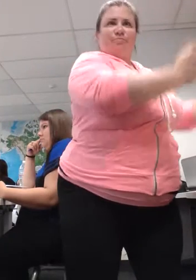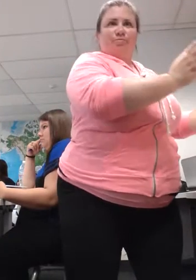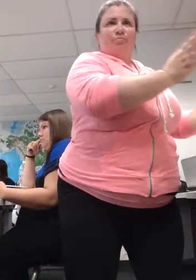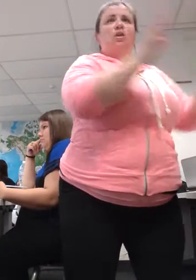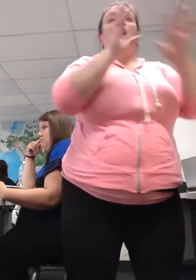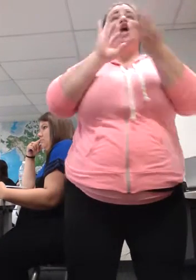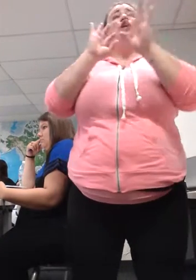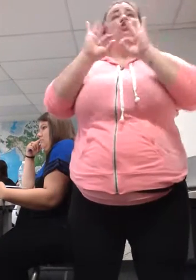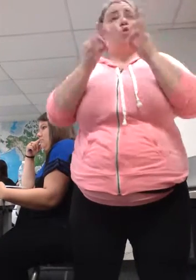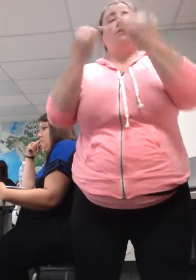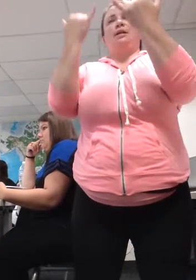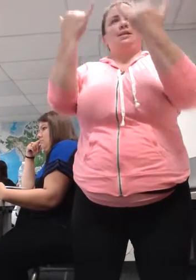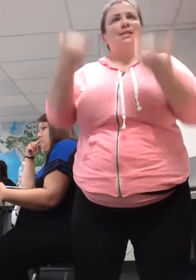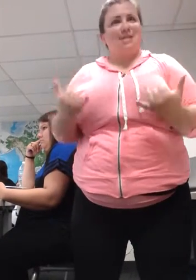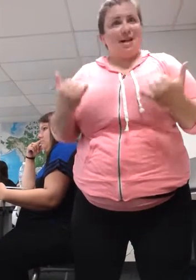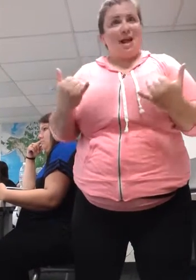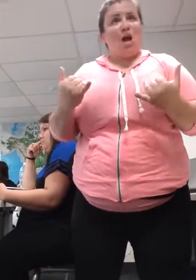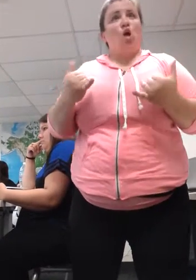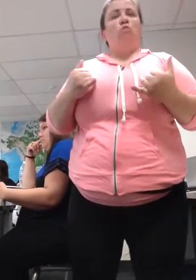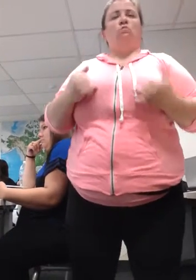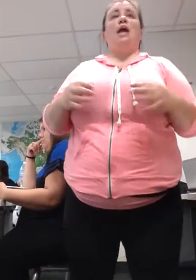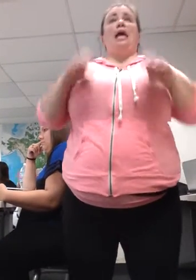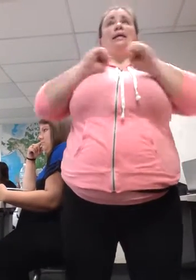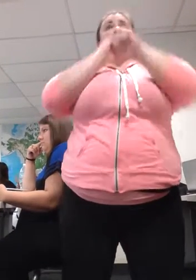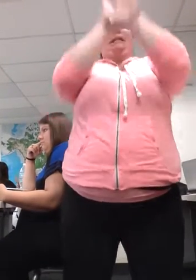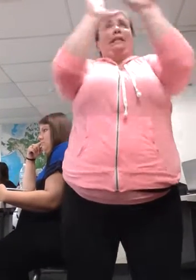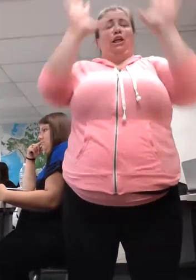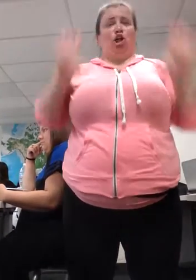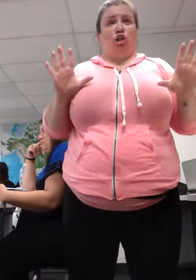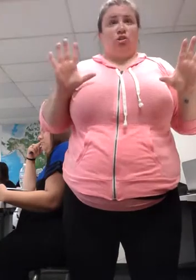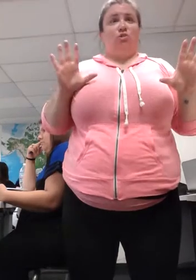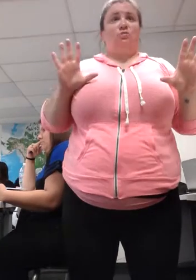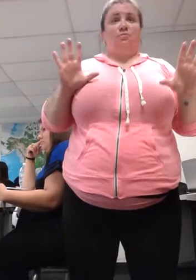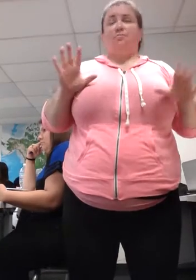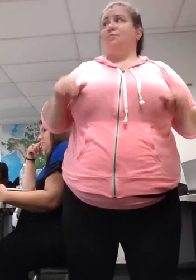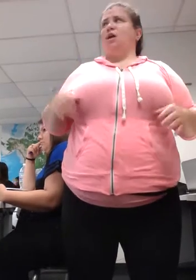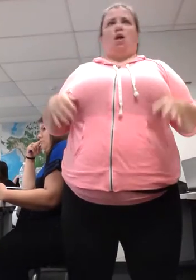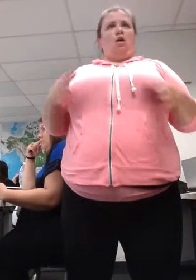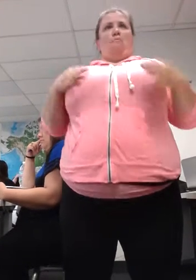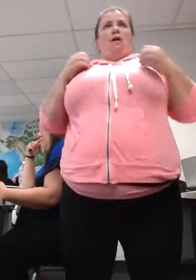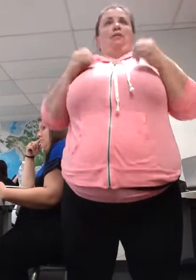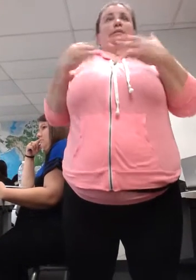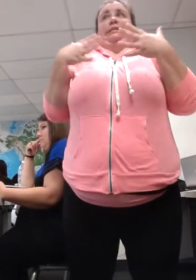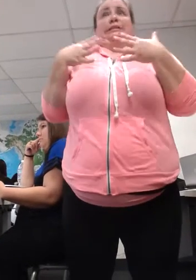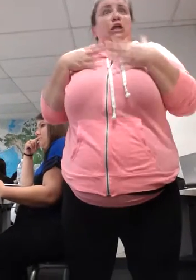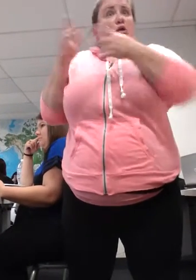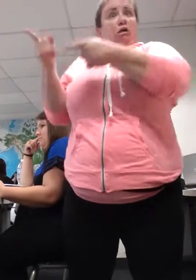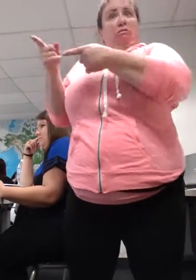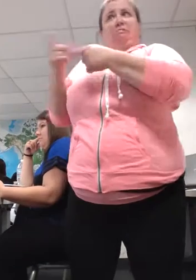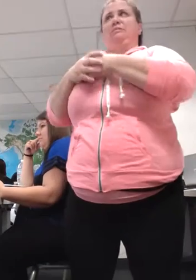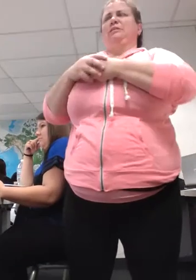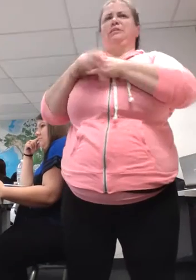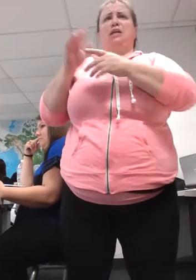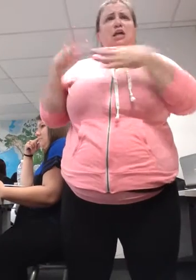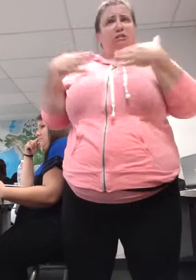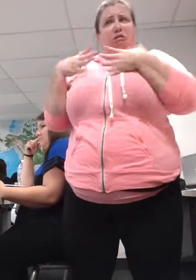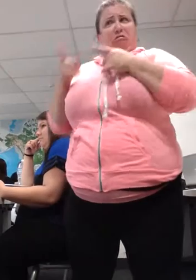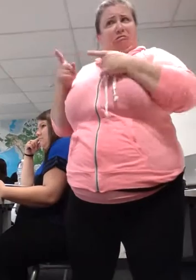And it's about interpreting clearly. Am I freaking you out? A little bit? A little bit. None of you have real major